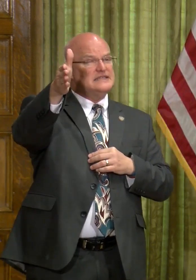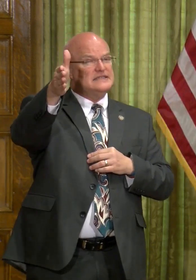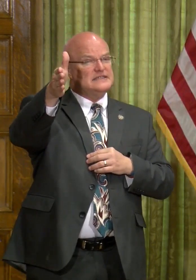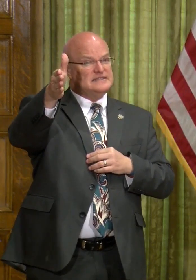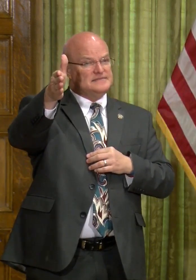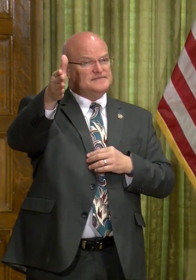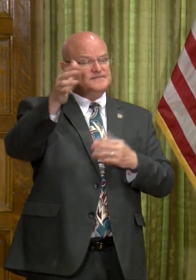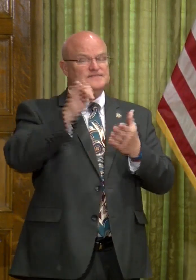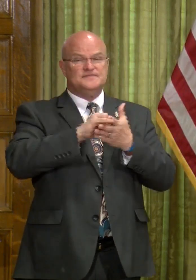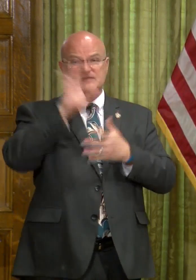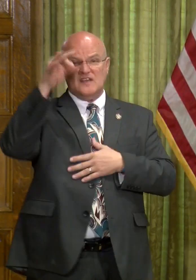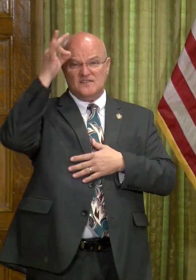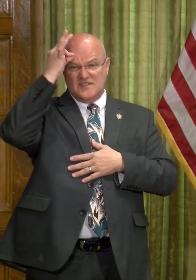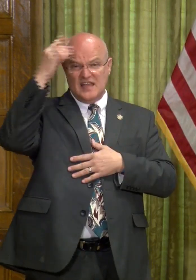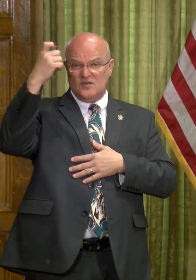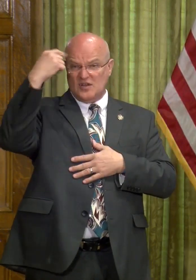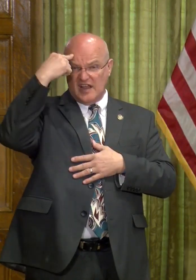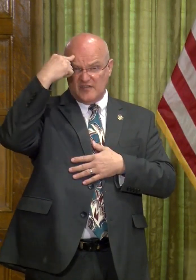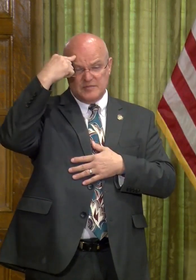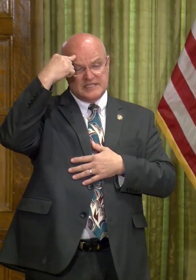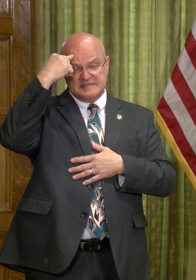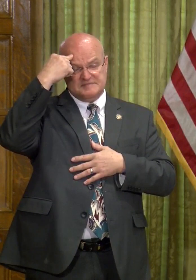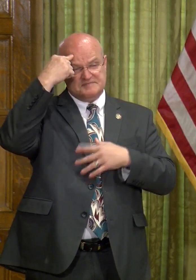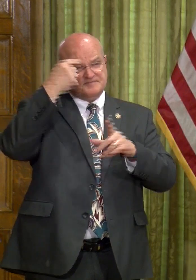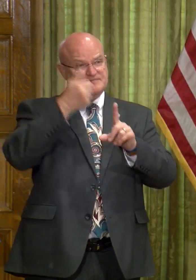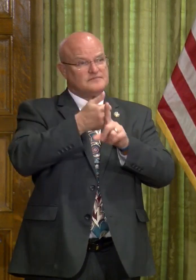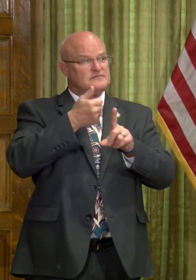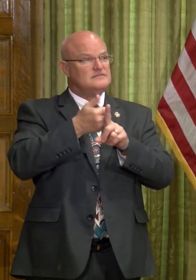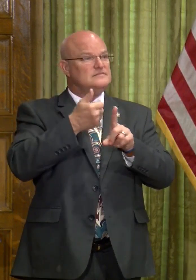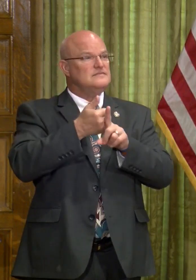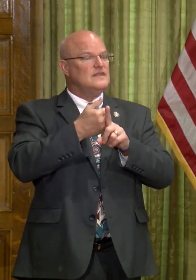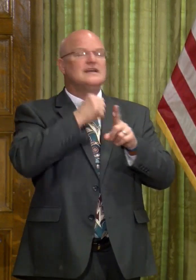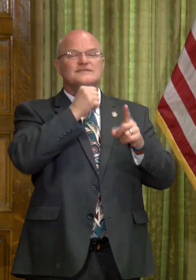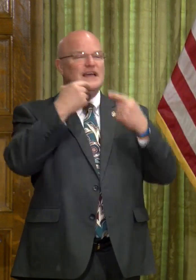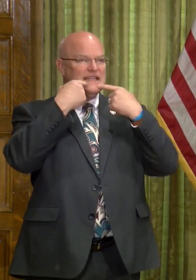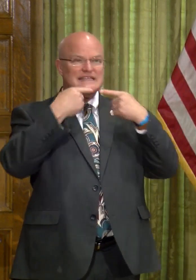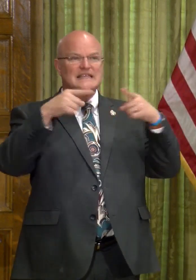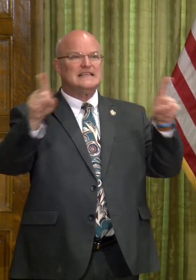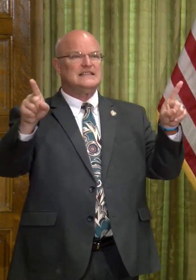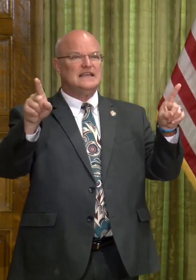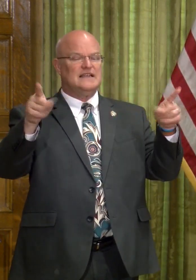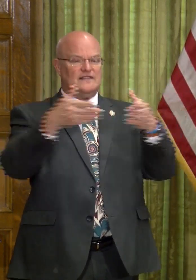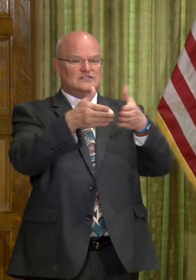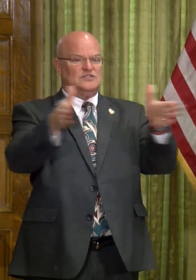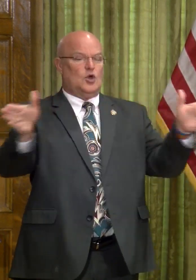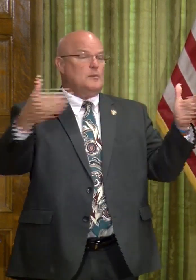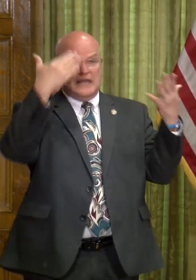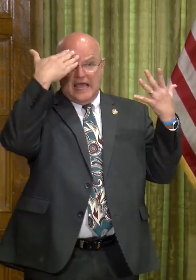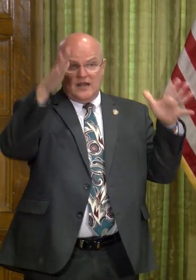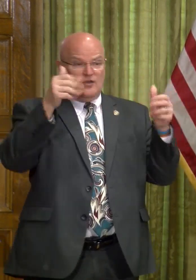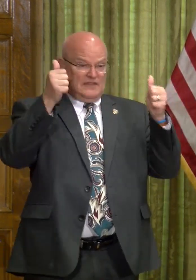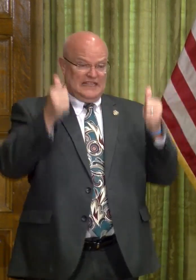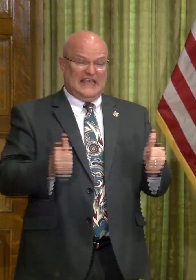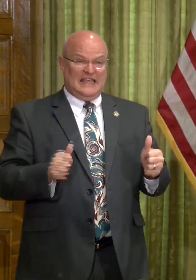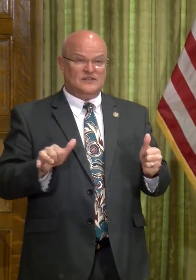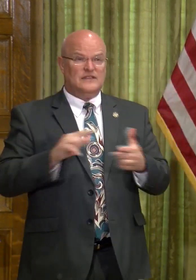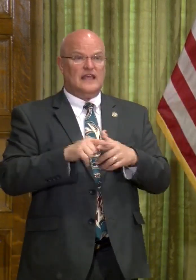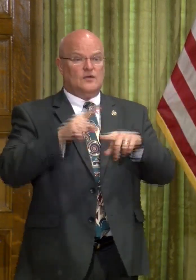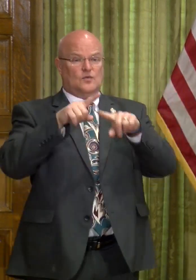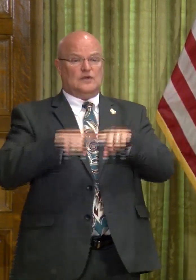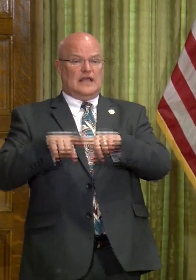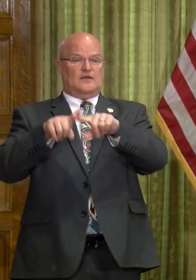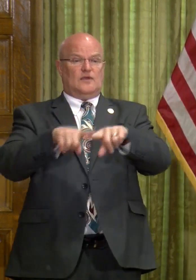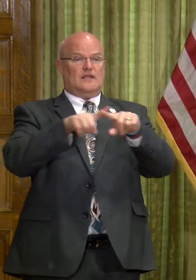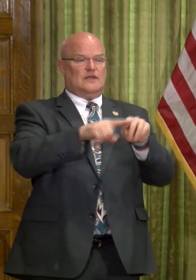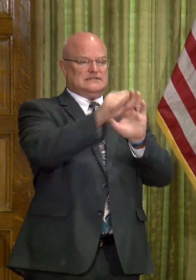uh, you know, the federal government, uh, has not, uh, declared the scope. And I don't know that they could do that. Uh, they've relied